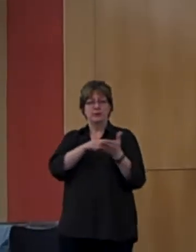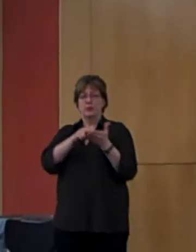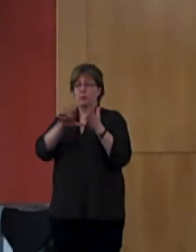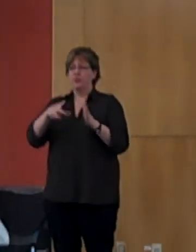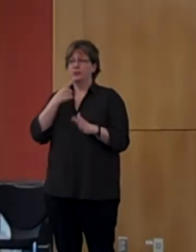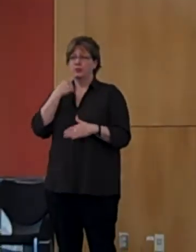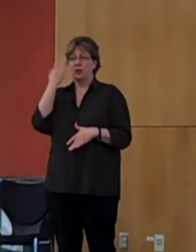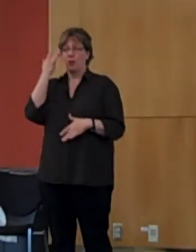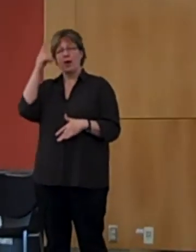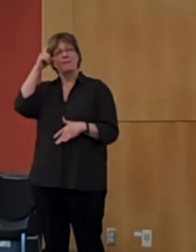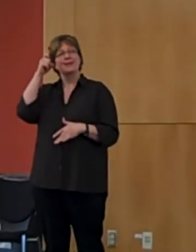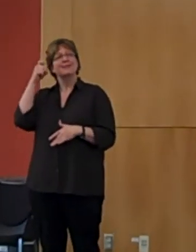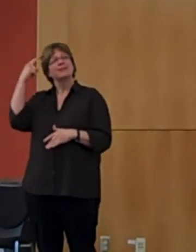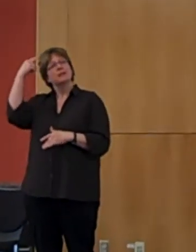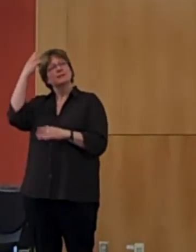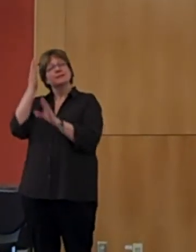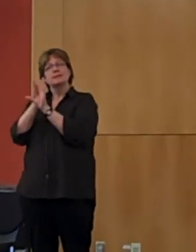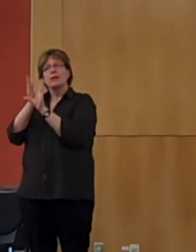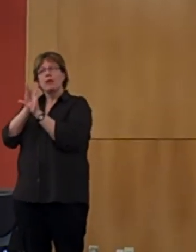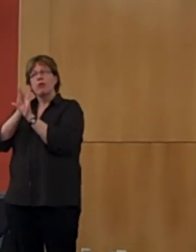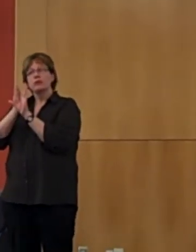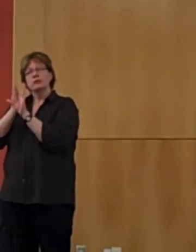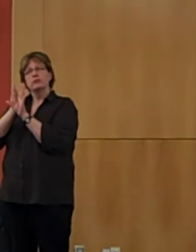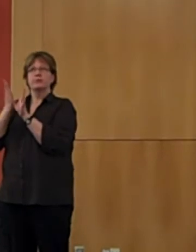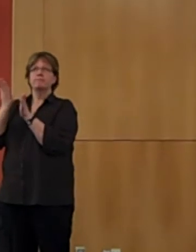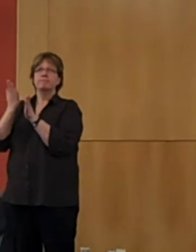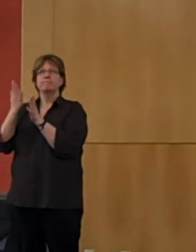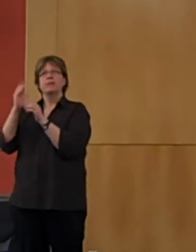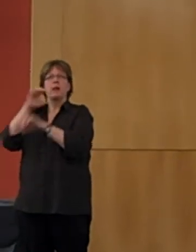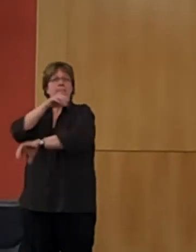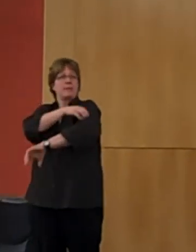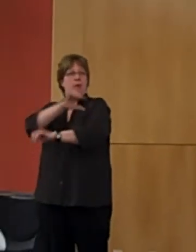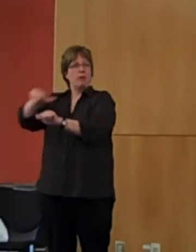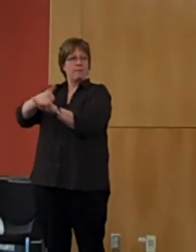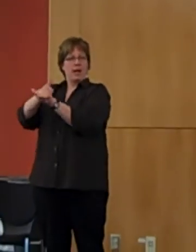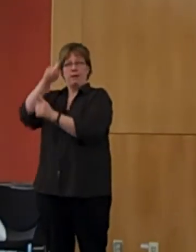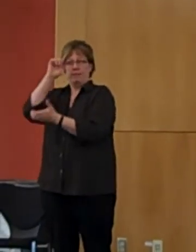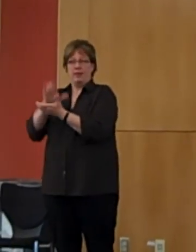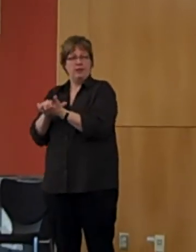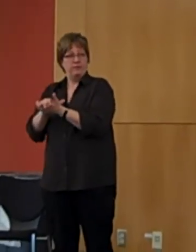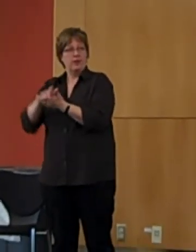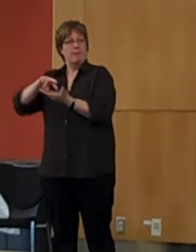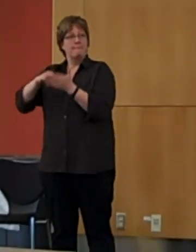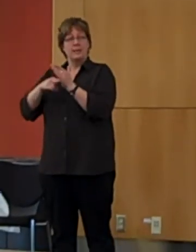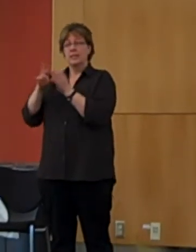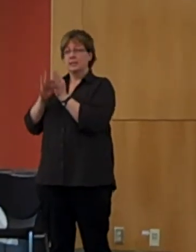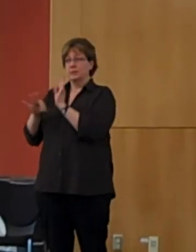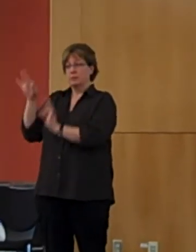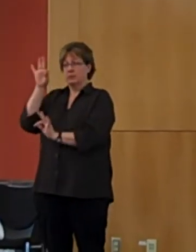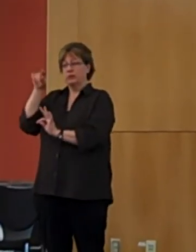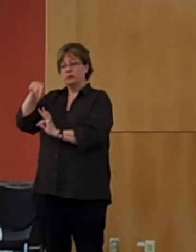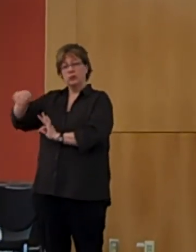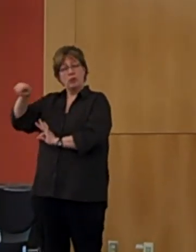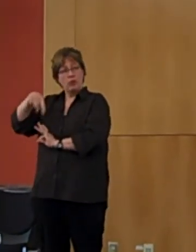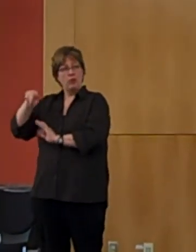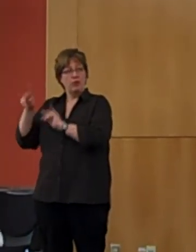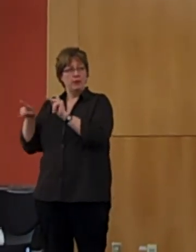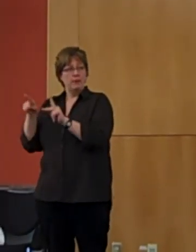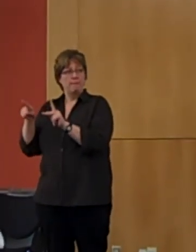to the psychosomatic prowess of belief. In that, spiritual devotees are able to, for example, shift their